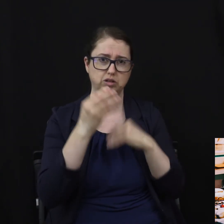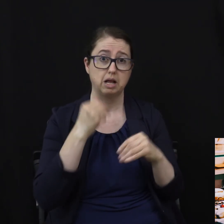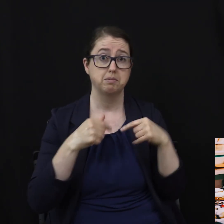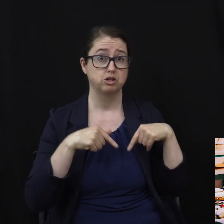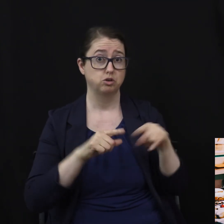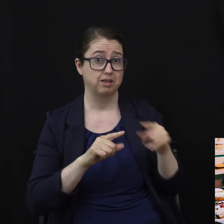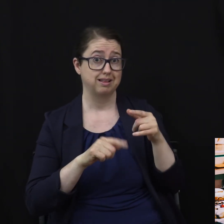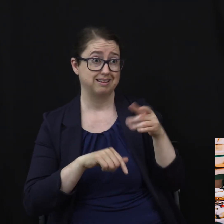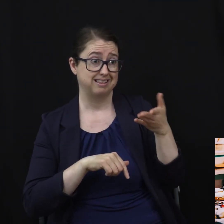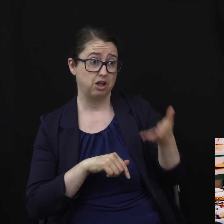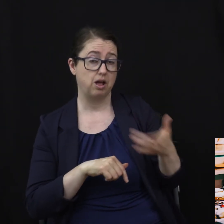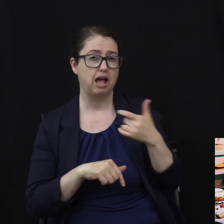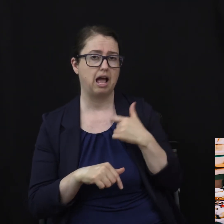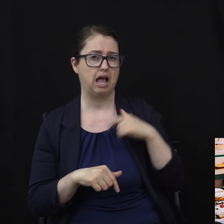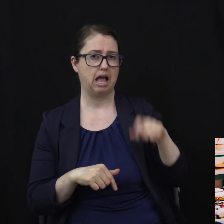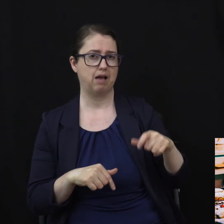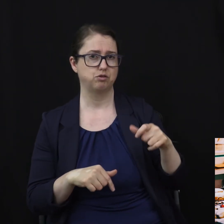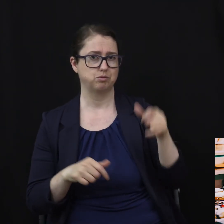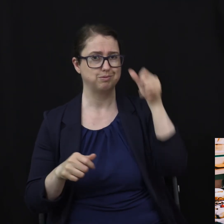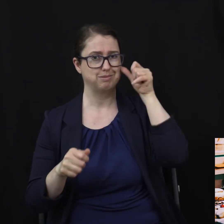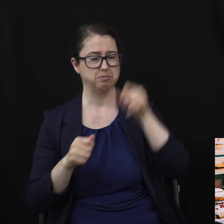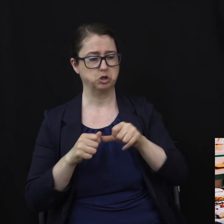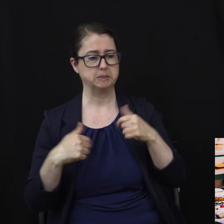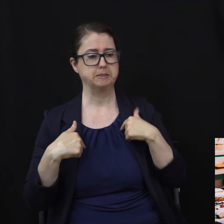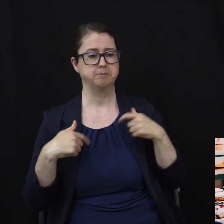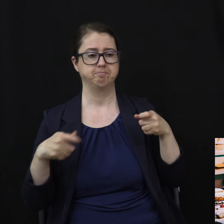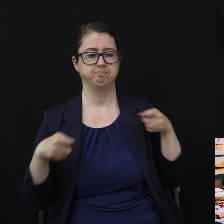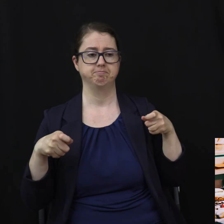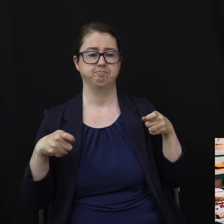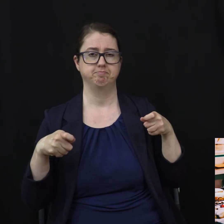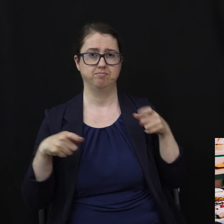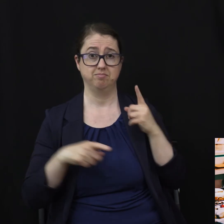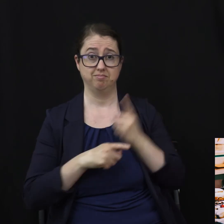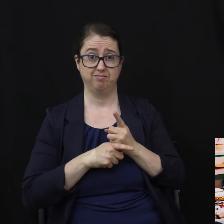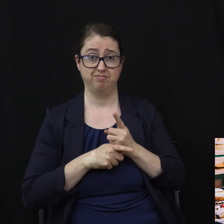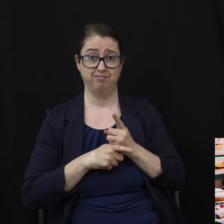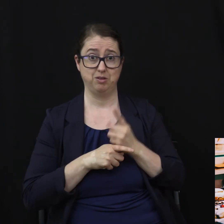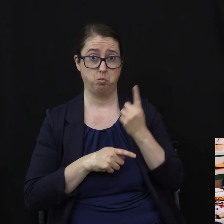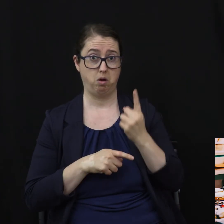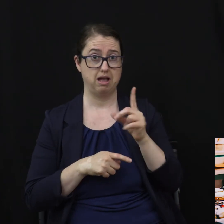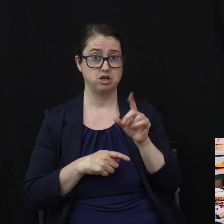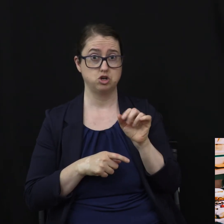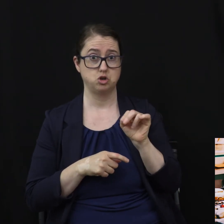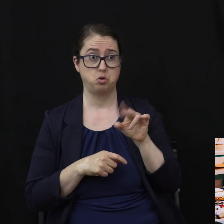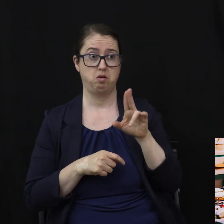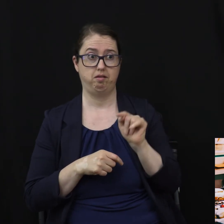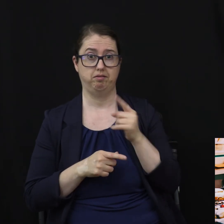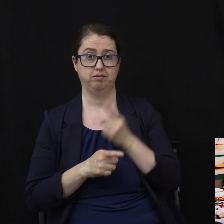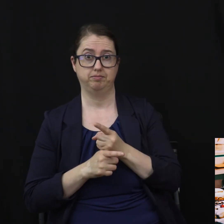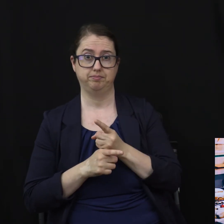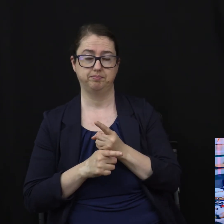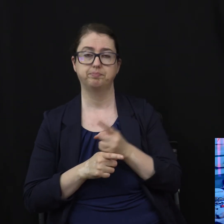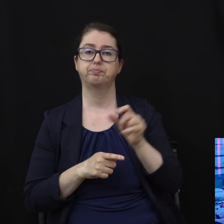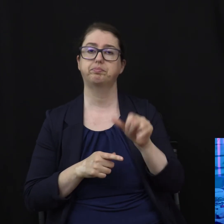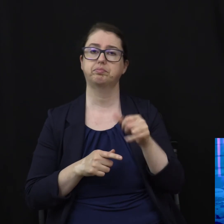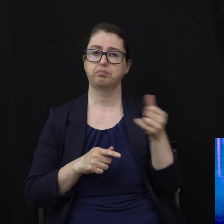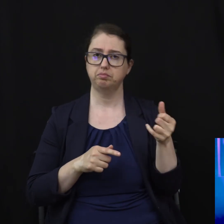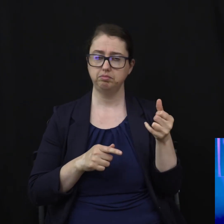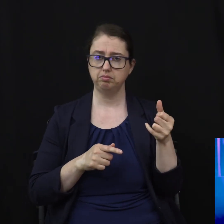myself, practice temperance, right? I'm only gonna eat one donut. Another area to practice temperance is